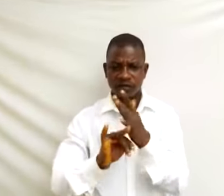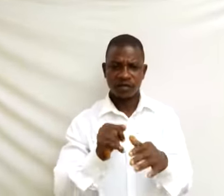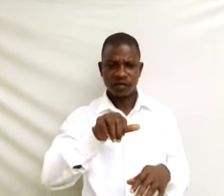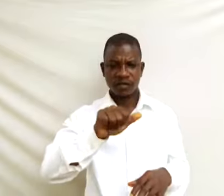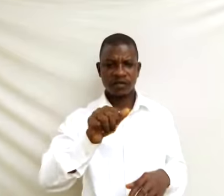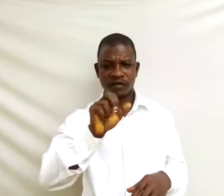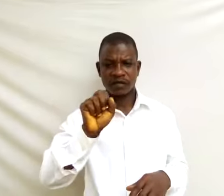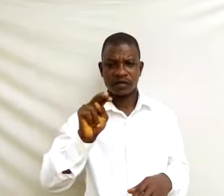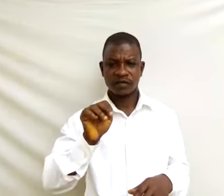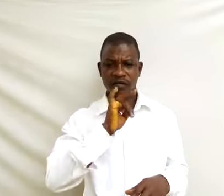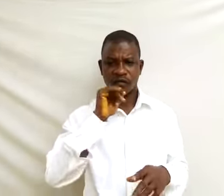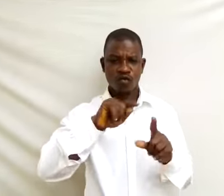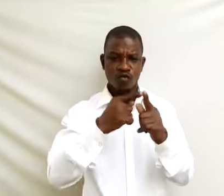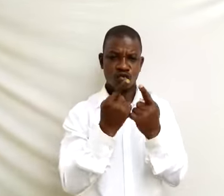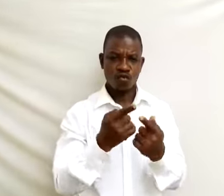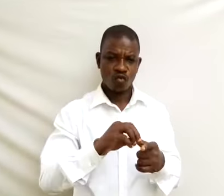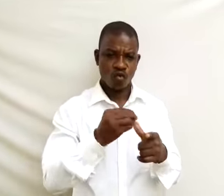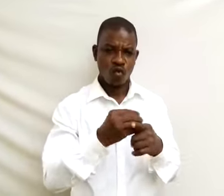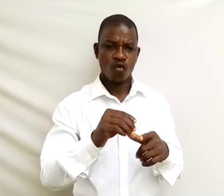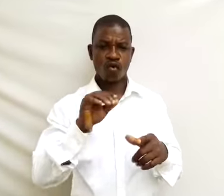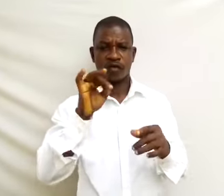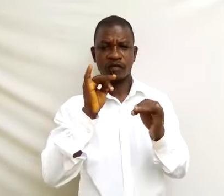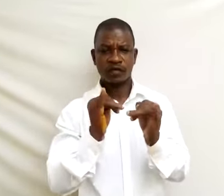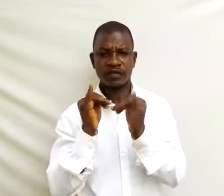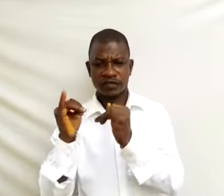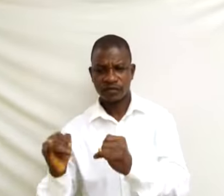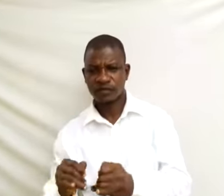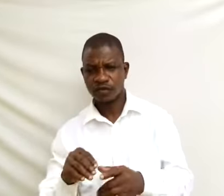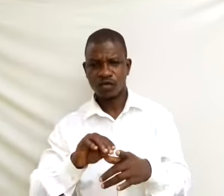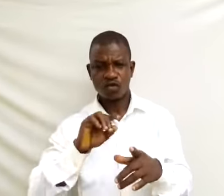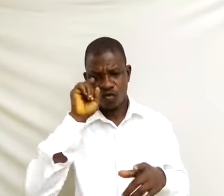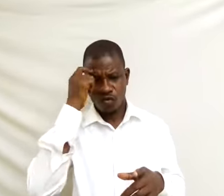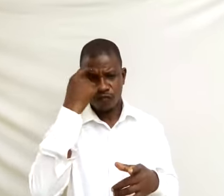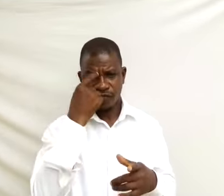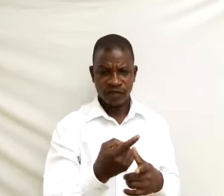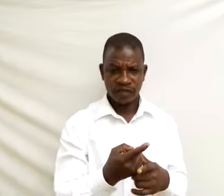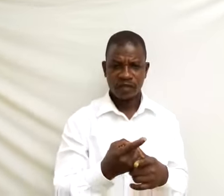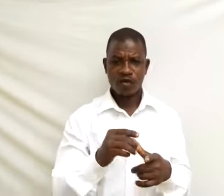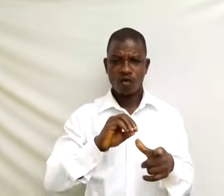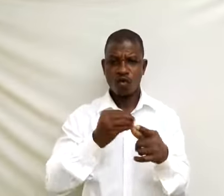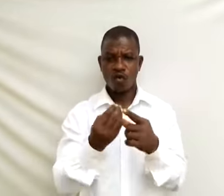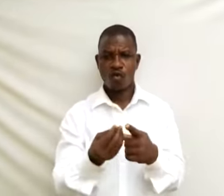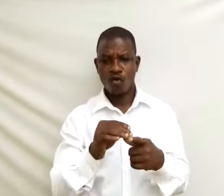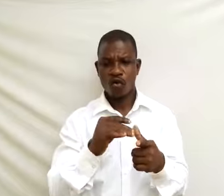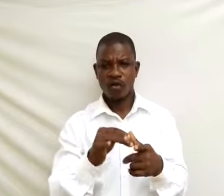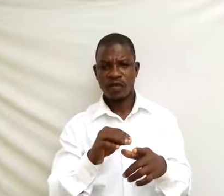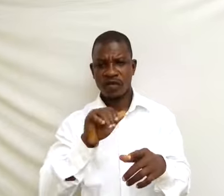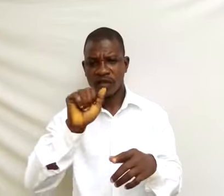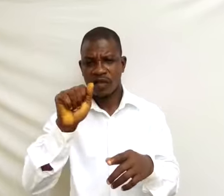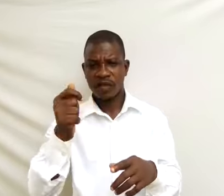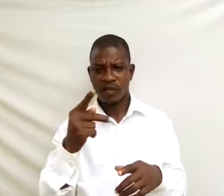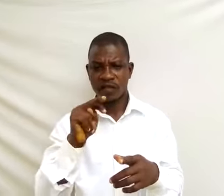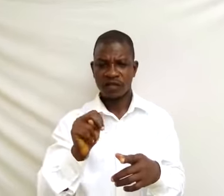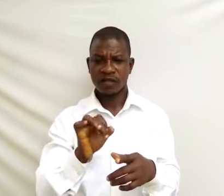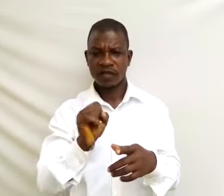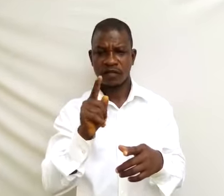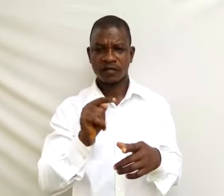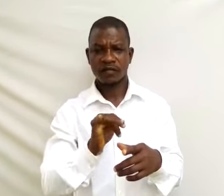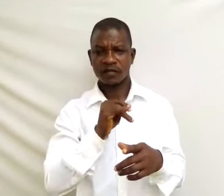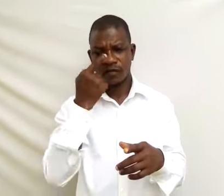group of individuals, government or its agencies for the main purpose